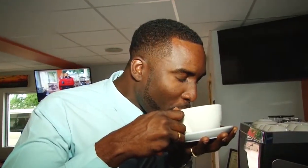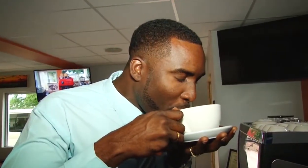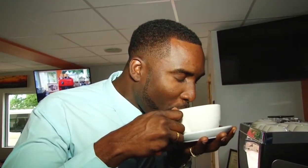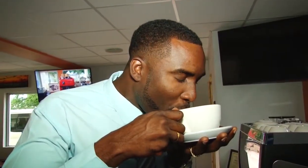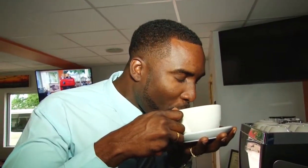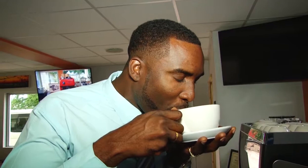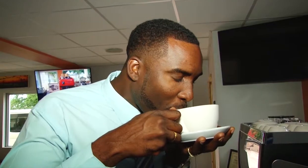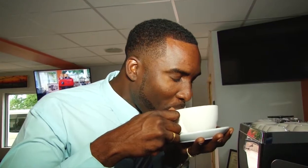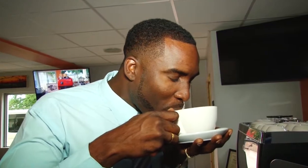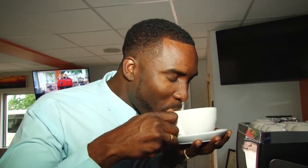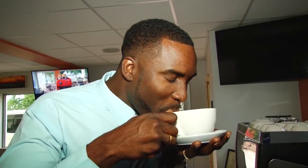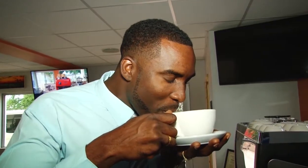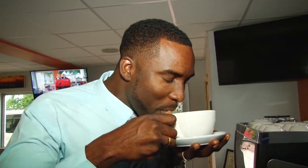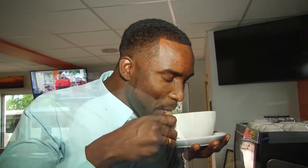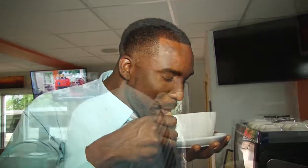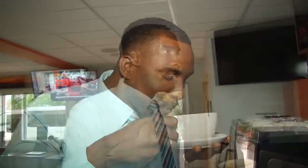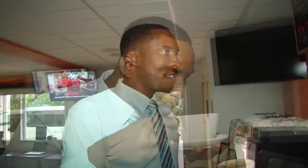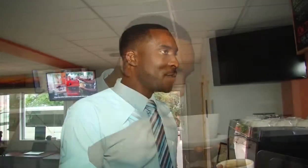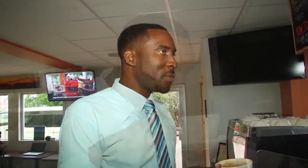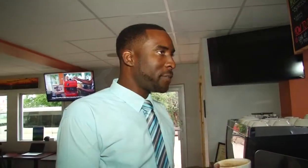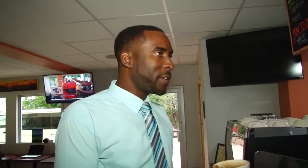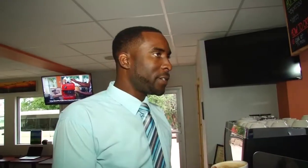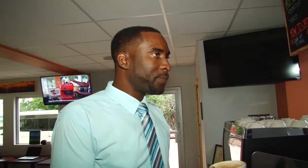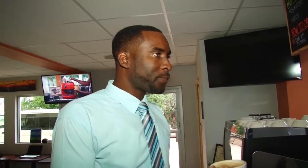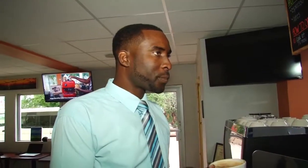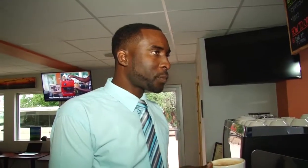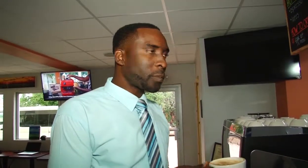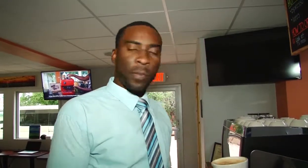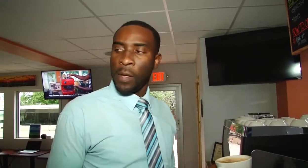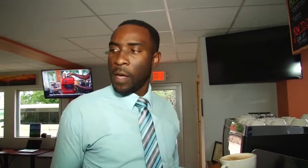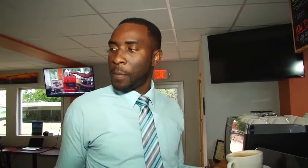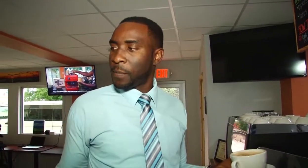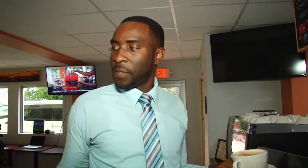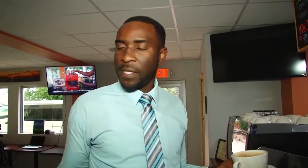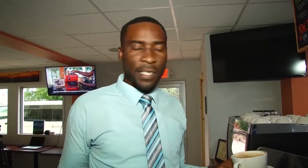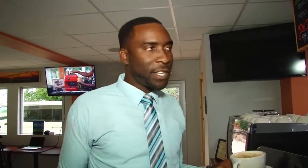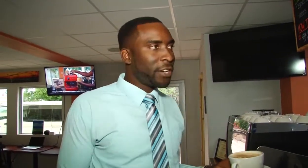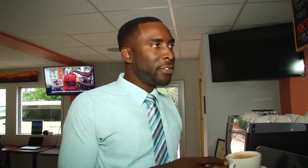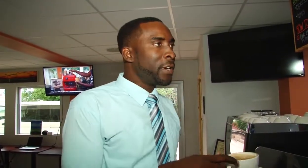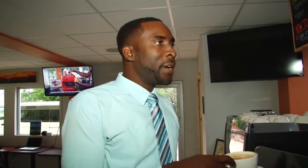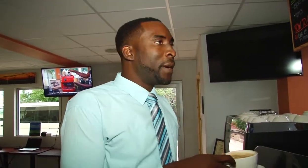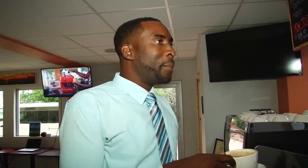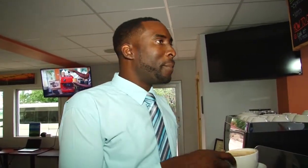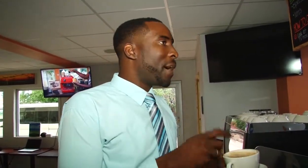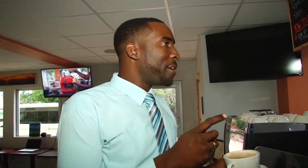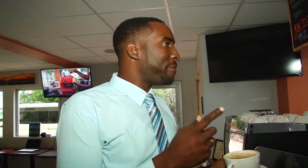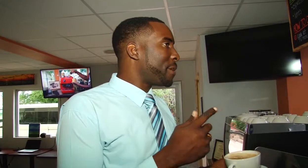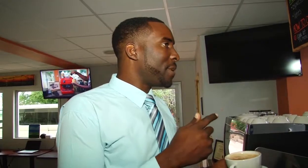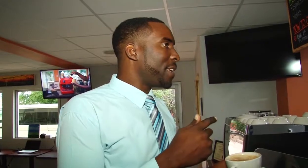It's perfect, honestly, it's perfect. Sitting there, my family